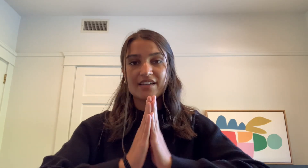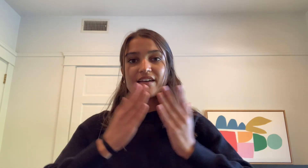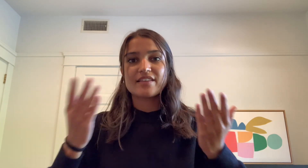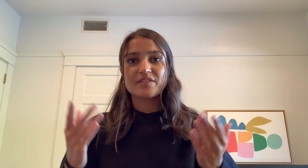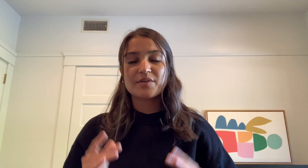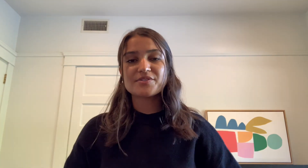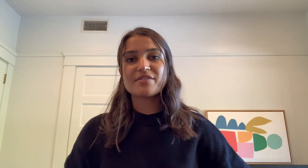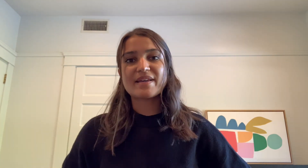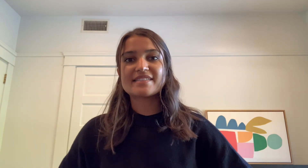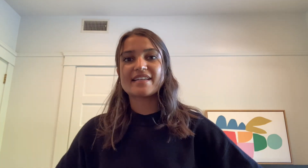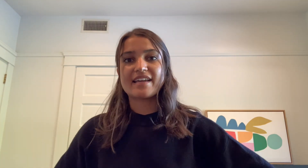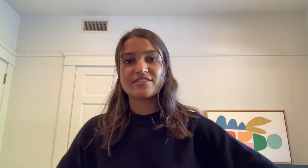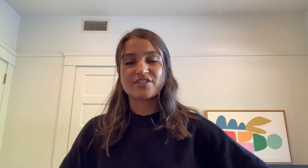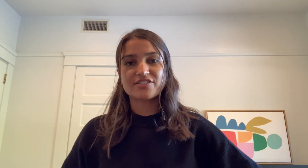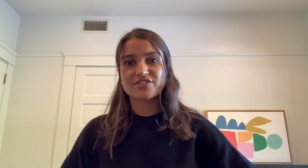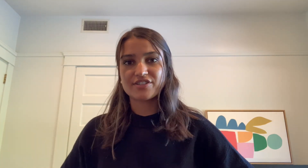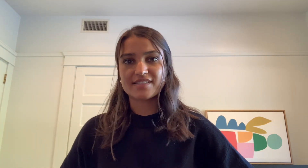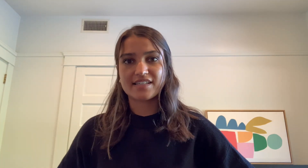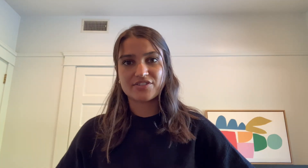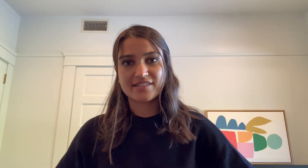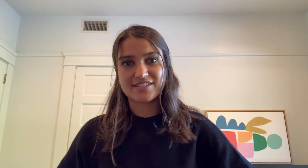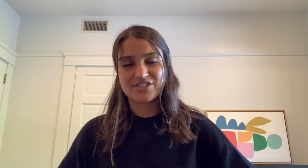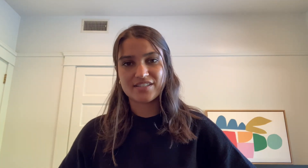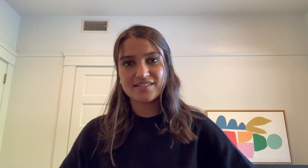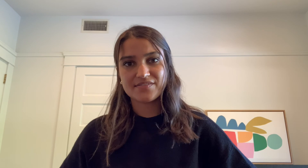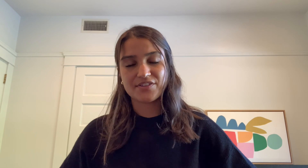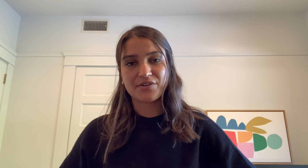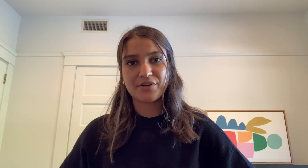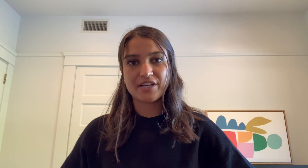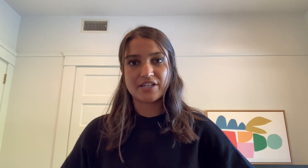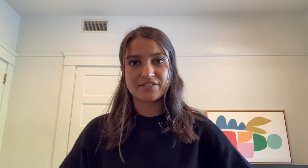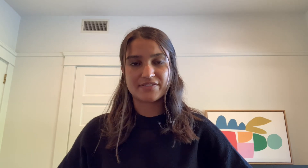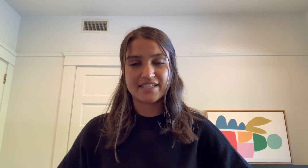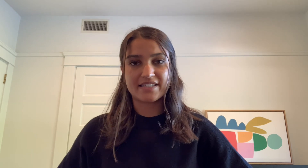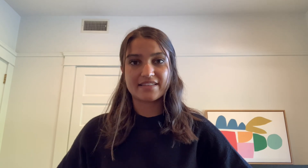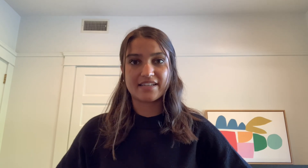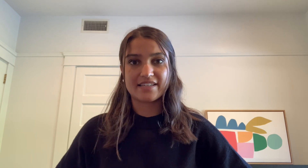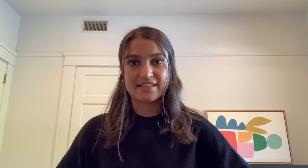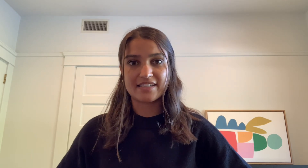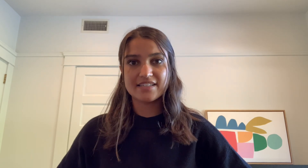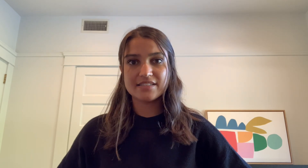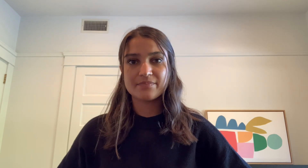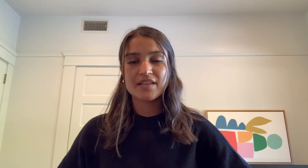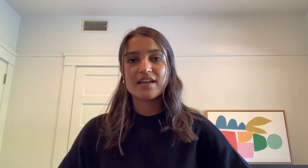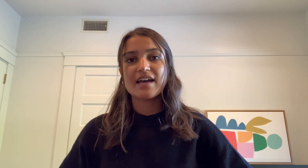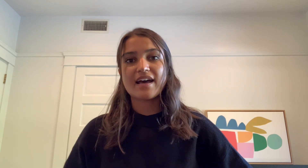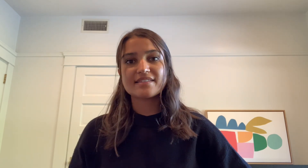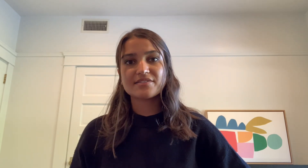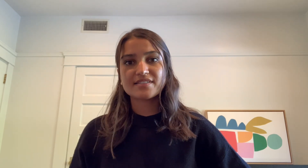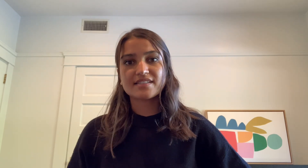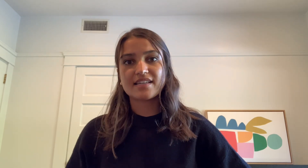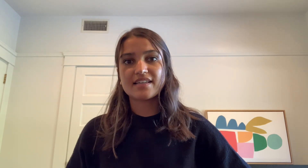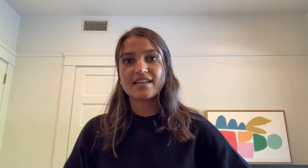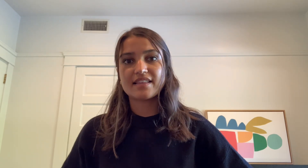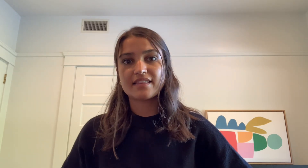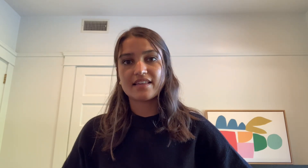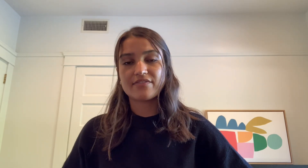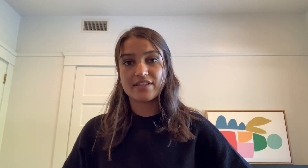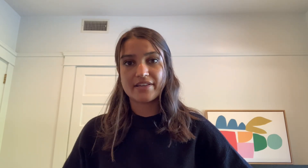Those are the basic hand gestures and transitions for the choreography in Tarikita. As you'll see in the video